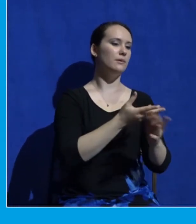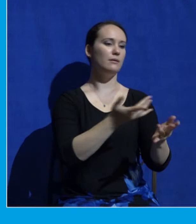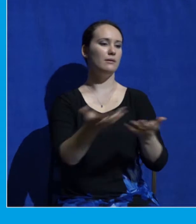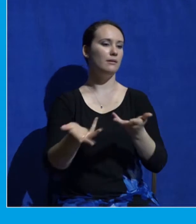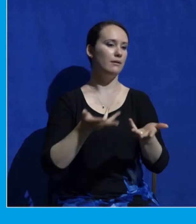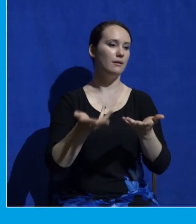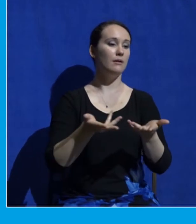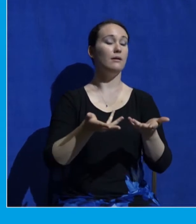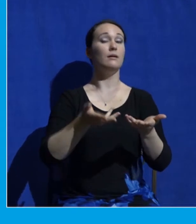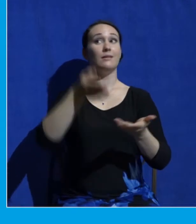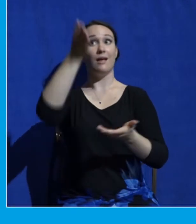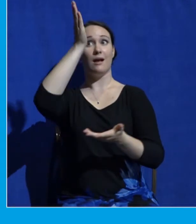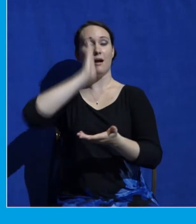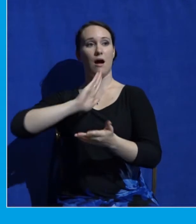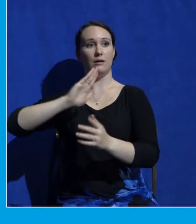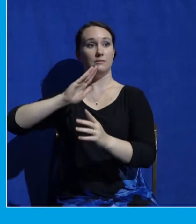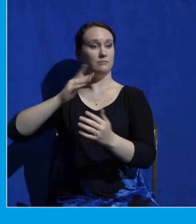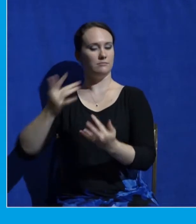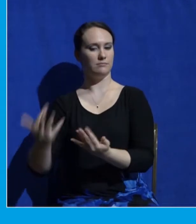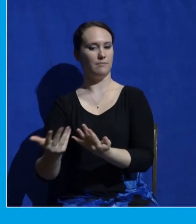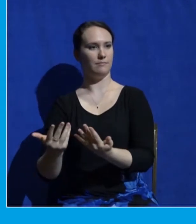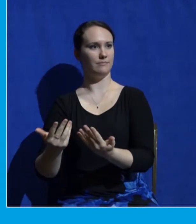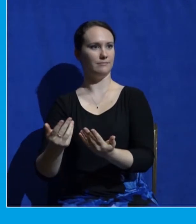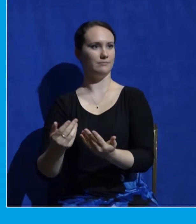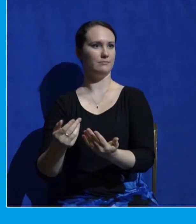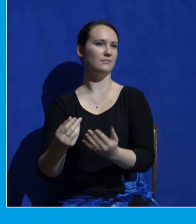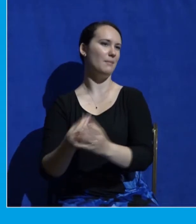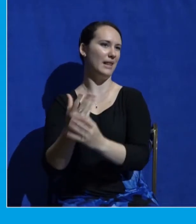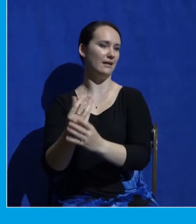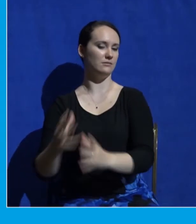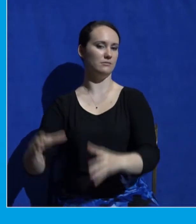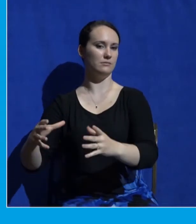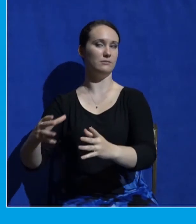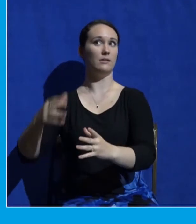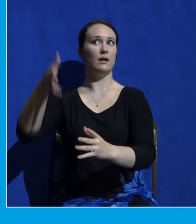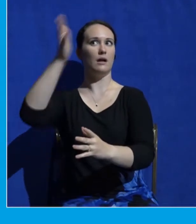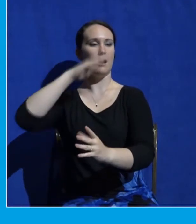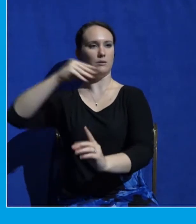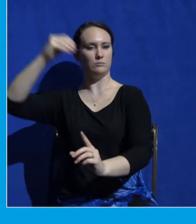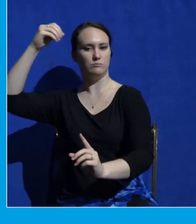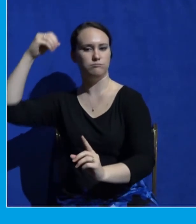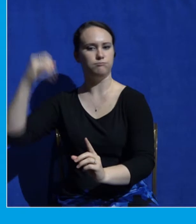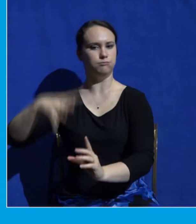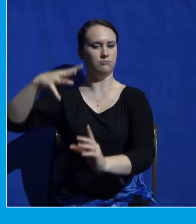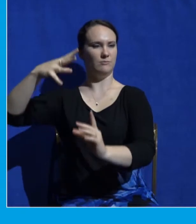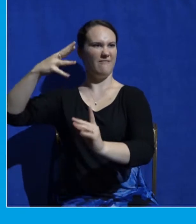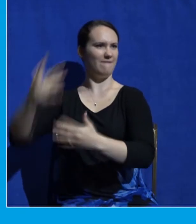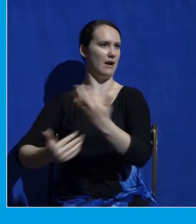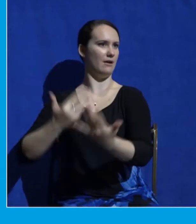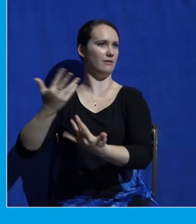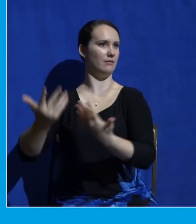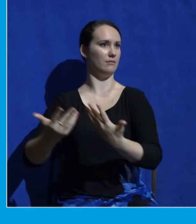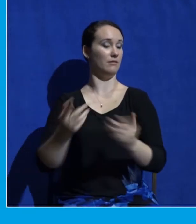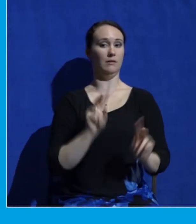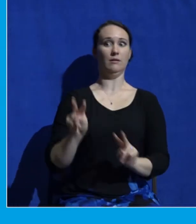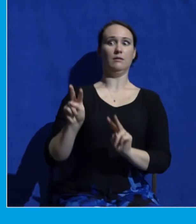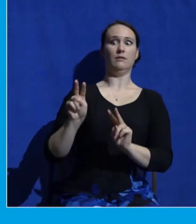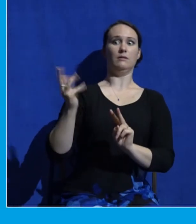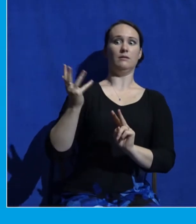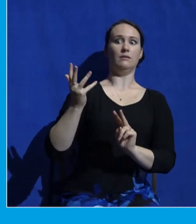this bush starts speaking. It says God, in his glory, speaking to Moses on the side of this mountain, Horeb.